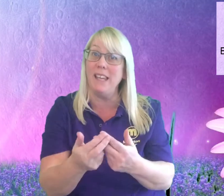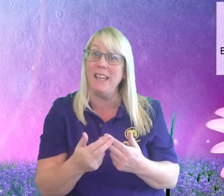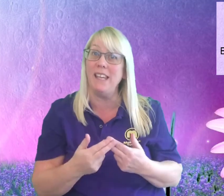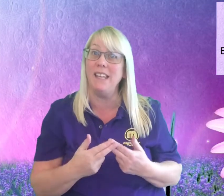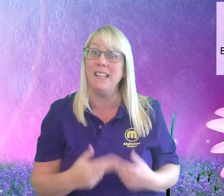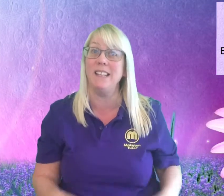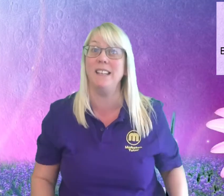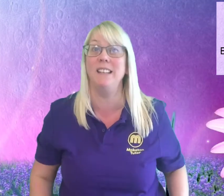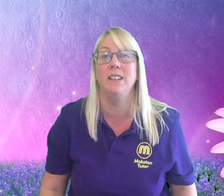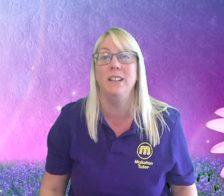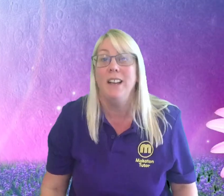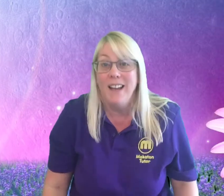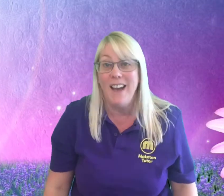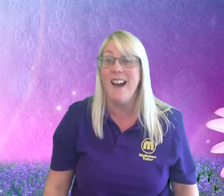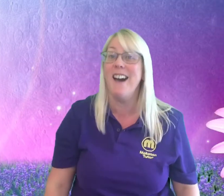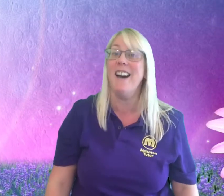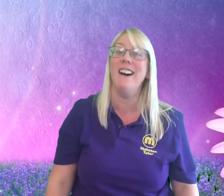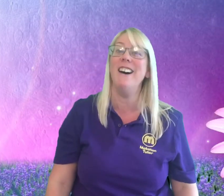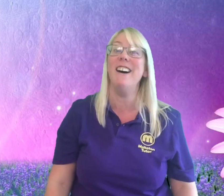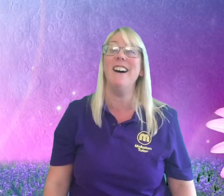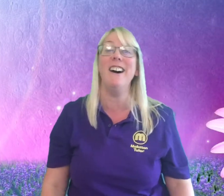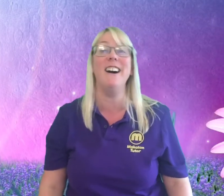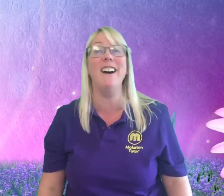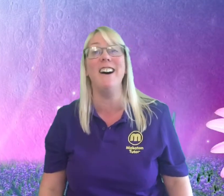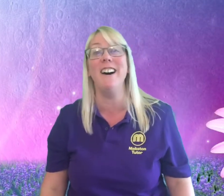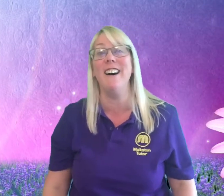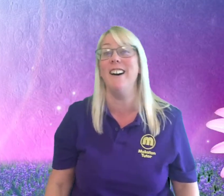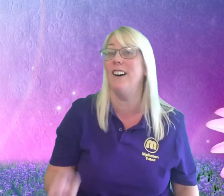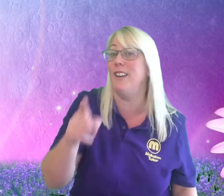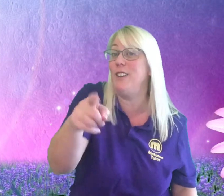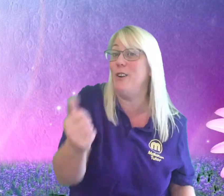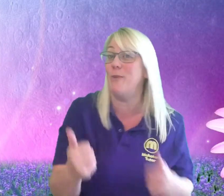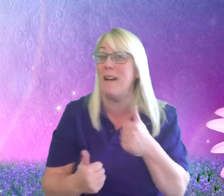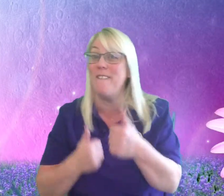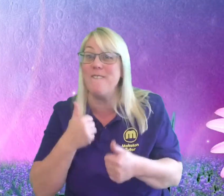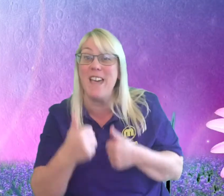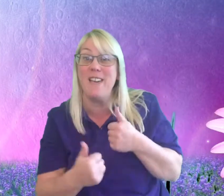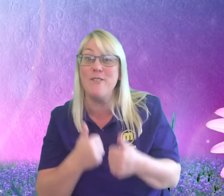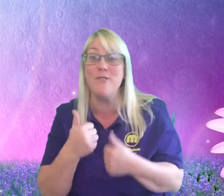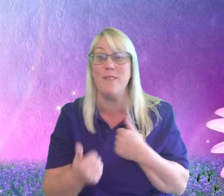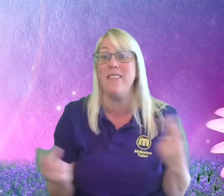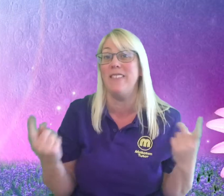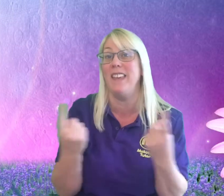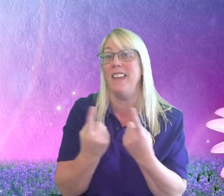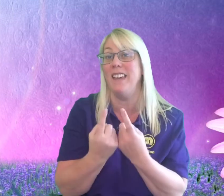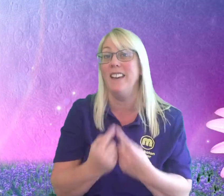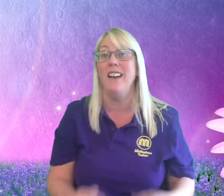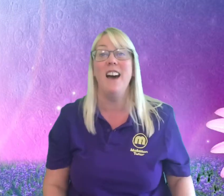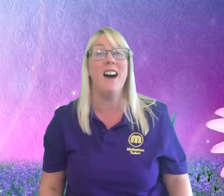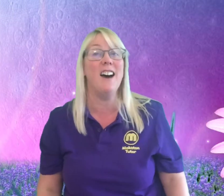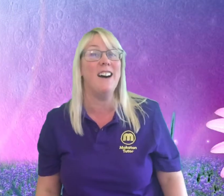And I, you're my favorite thing Oh,